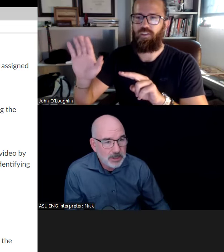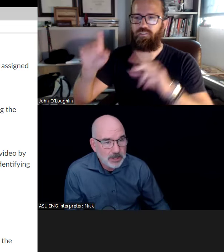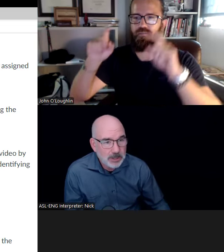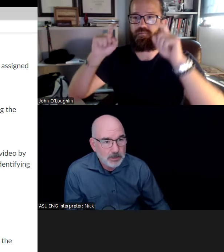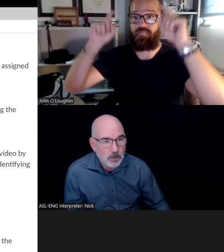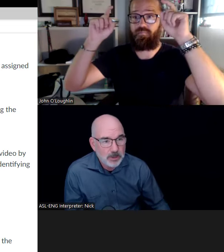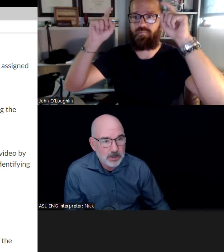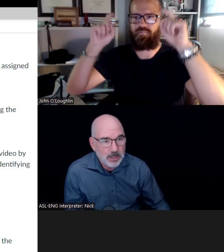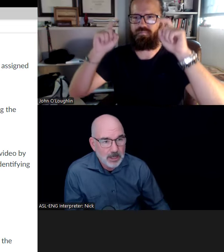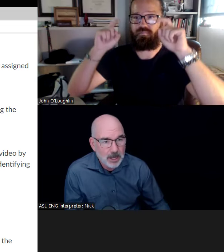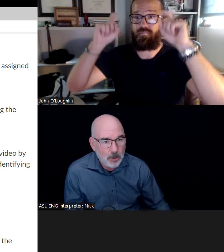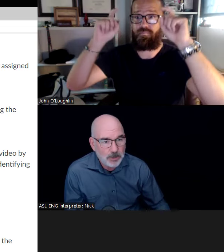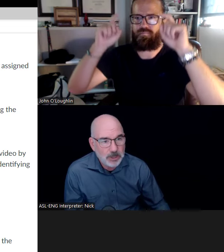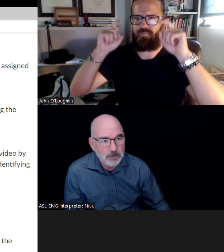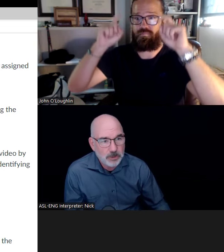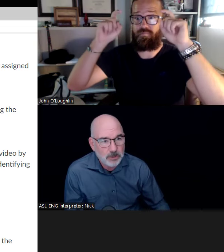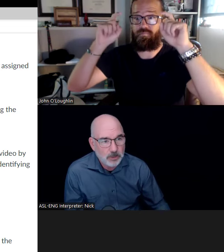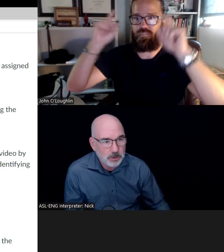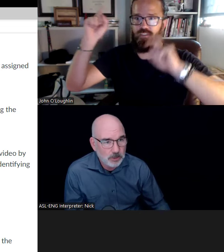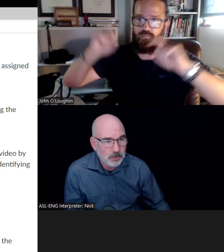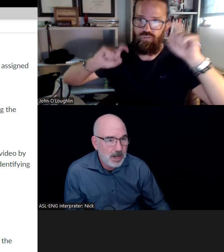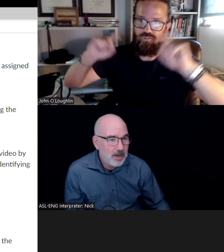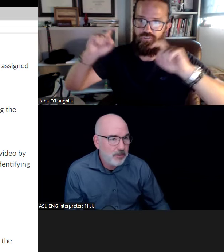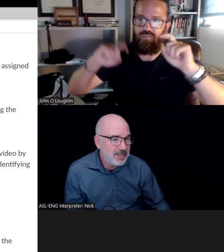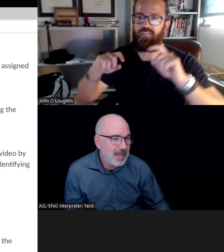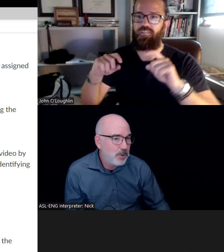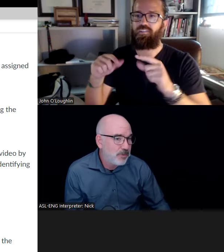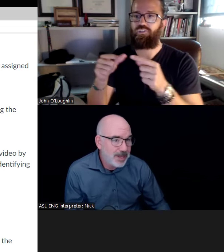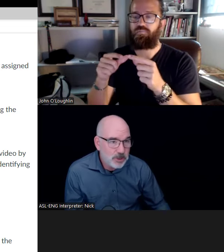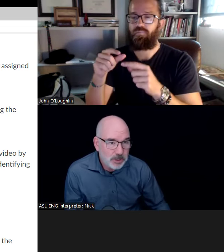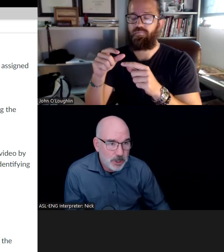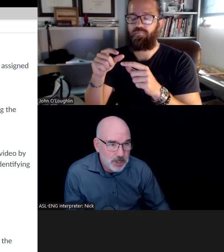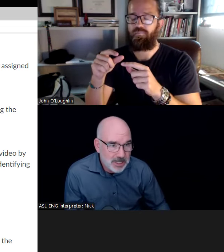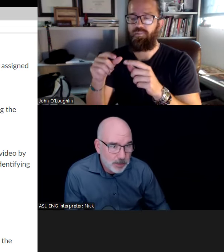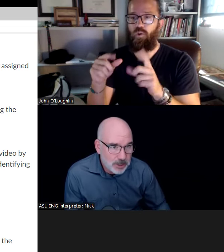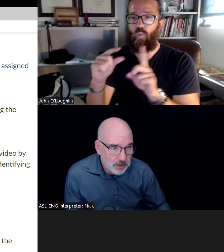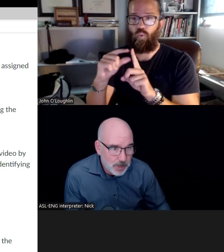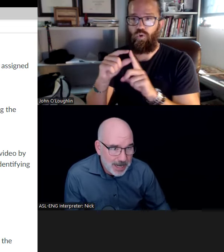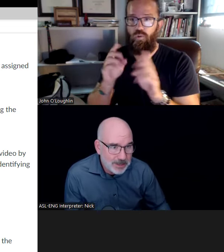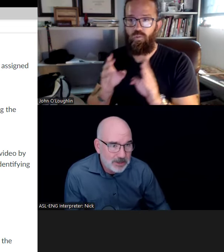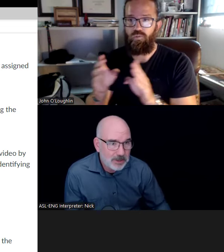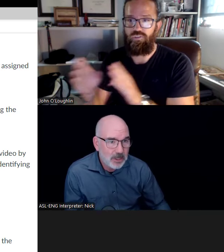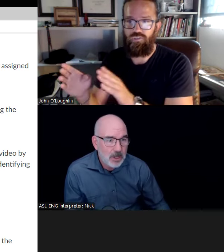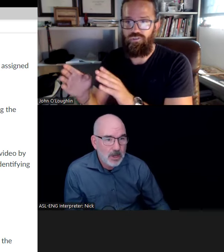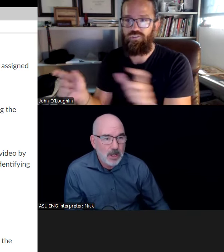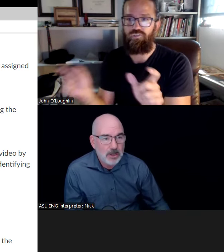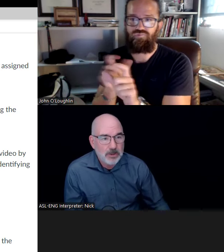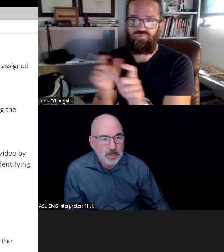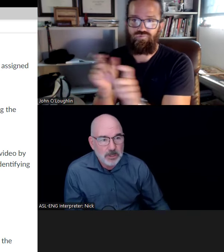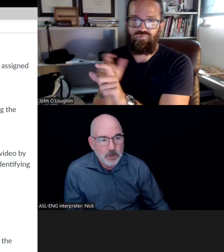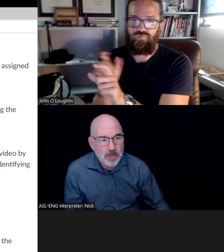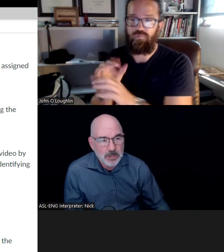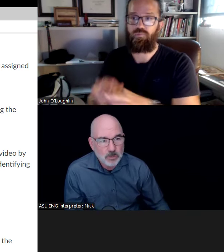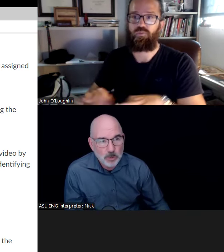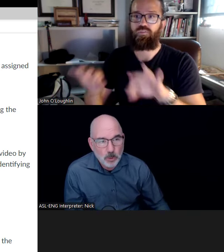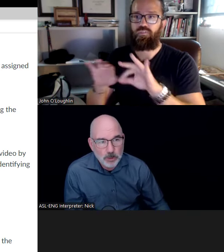really important opportunity for you to observe, for example, the facial expressions that person makes, the